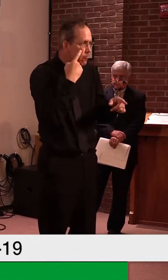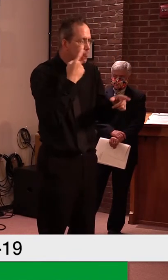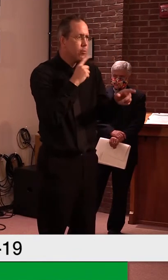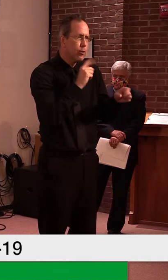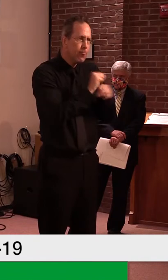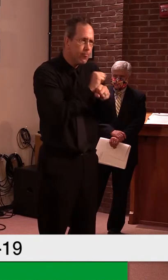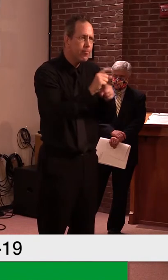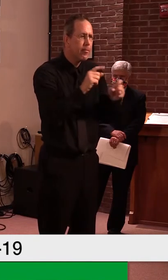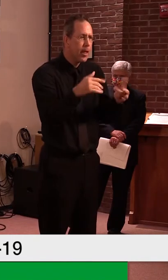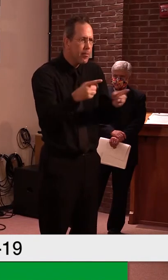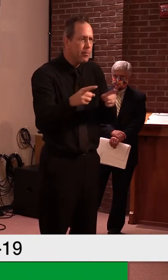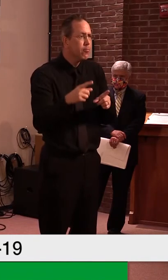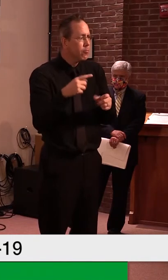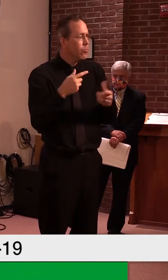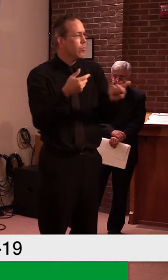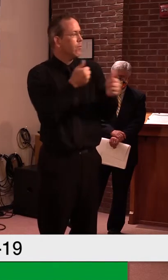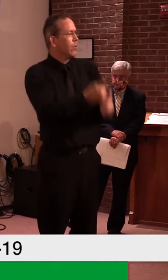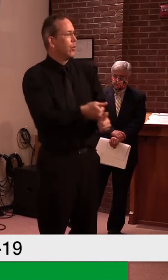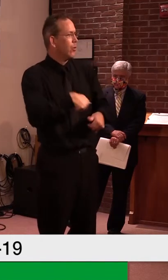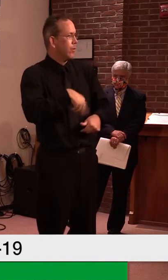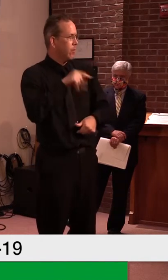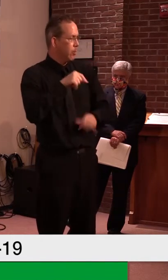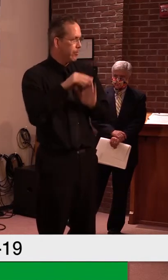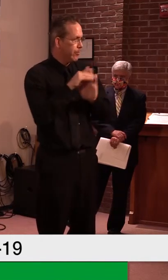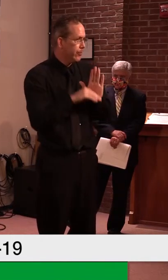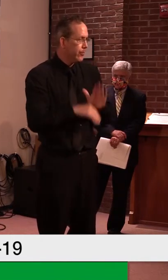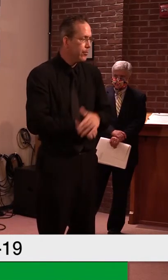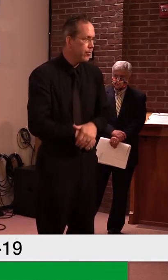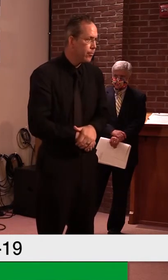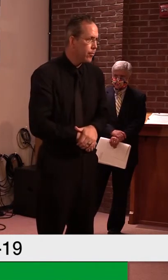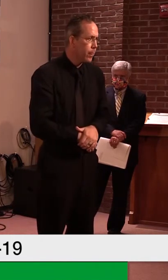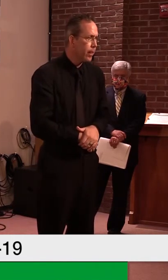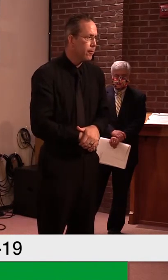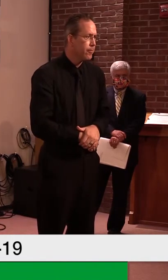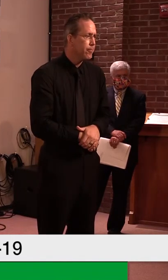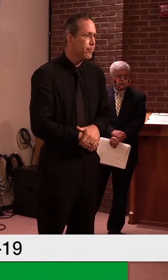and, and they need to do a better job, maybe do it the, the Vermont way.